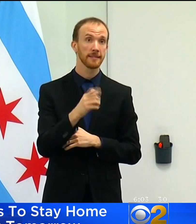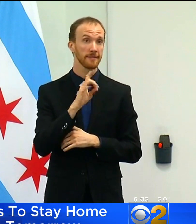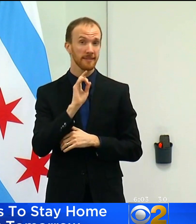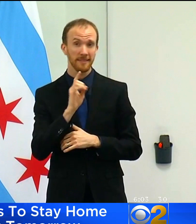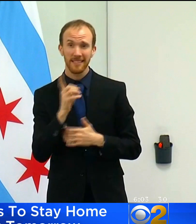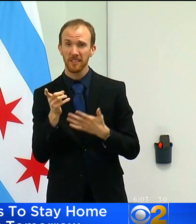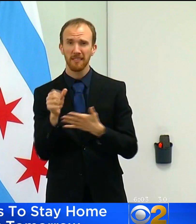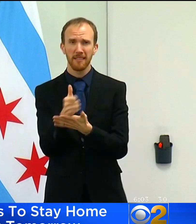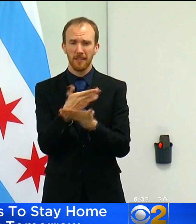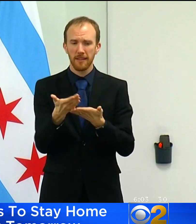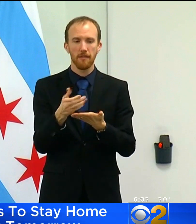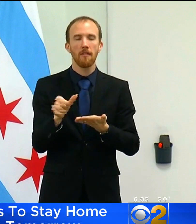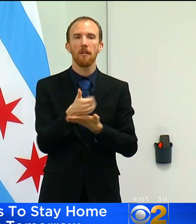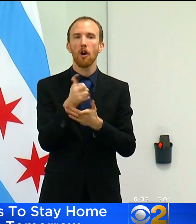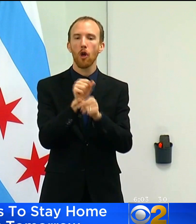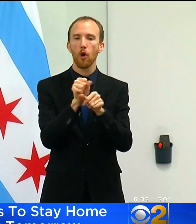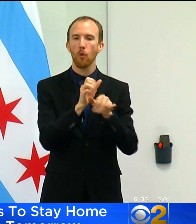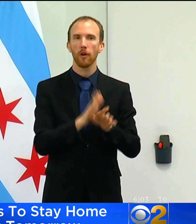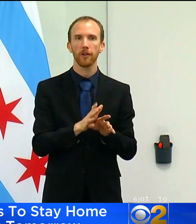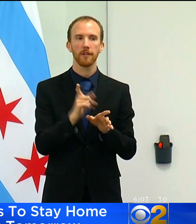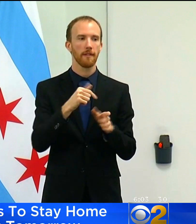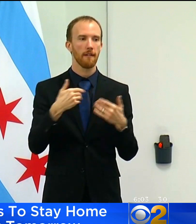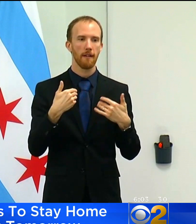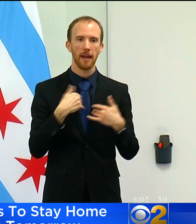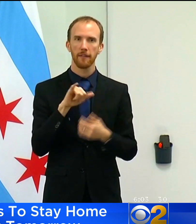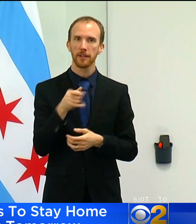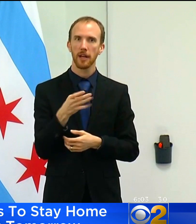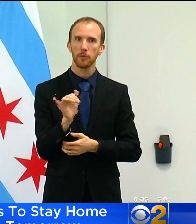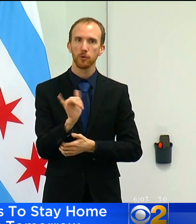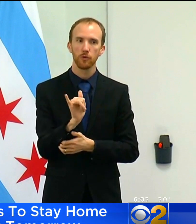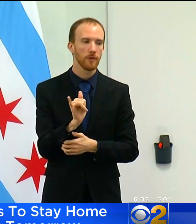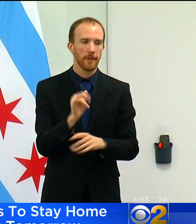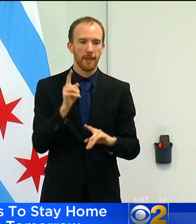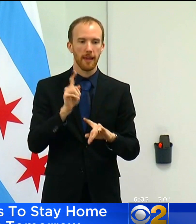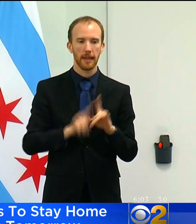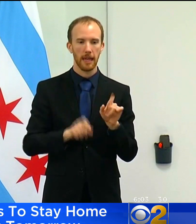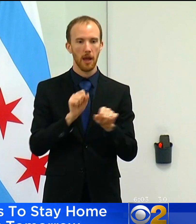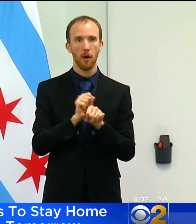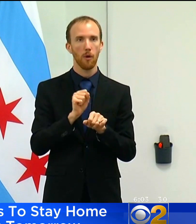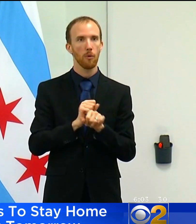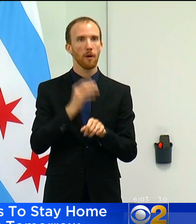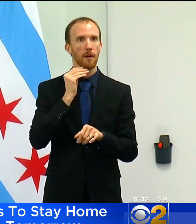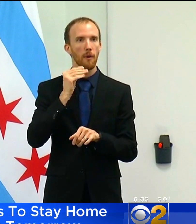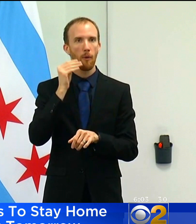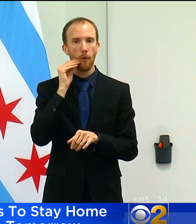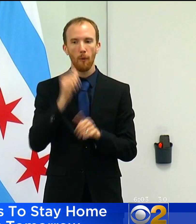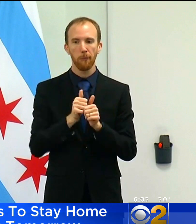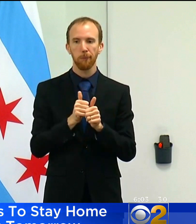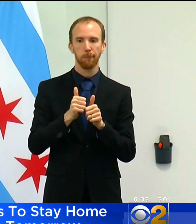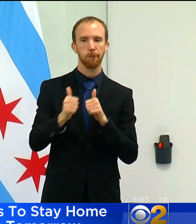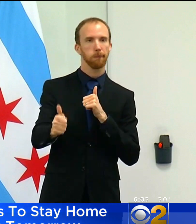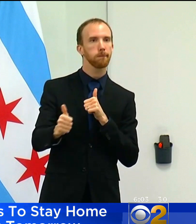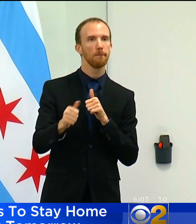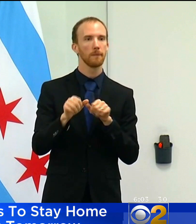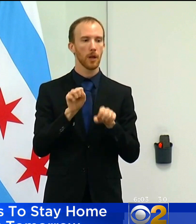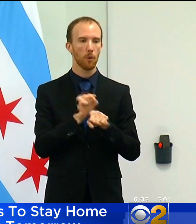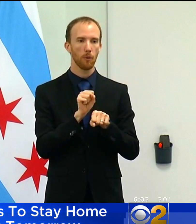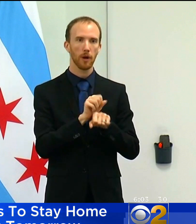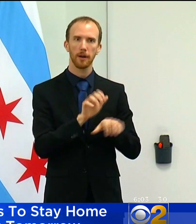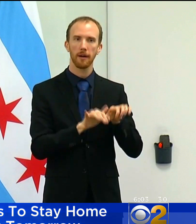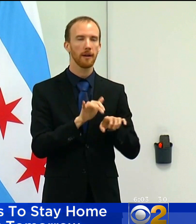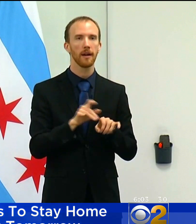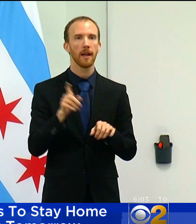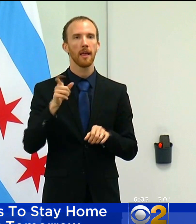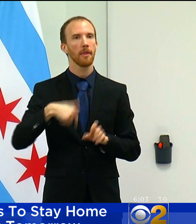whose jobs do not allow them to work remotely and to stay at home, who have to get out there every